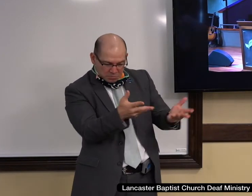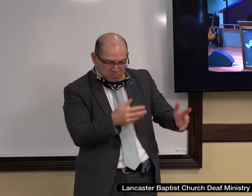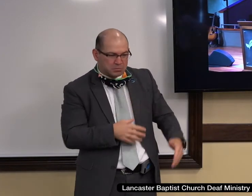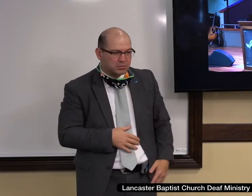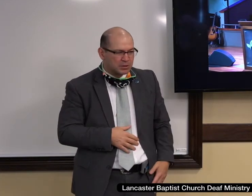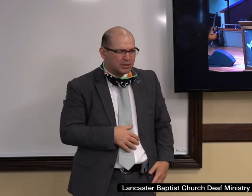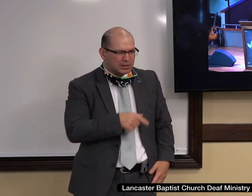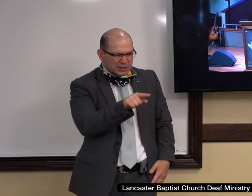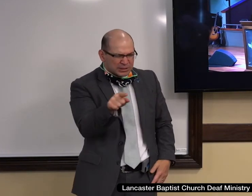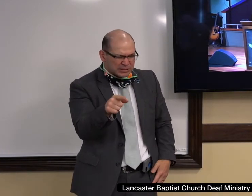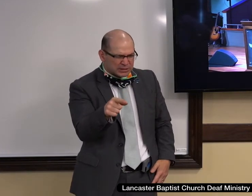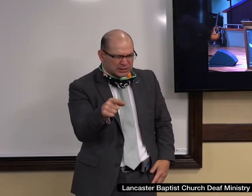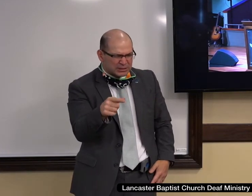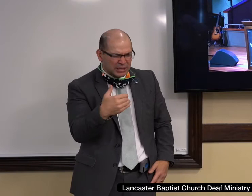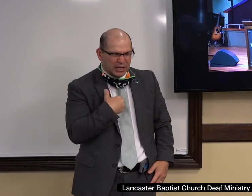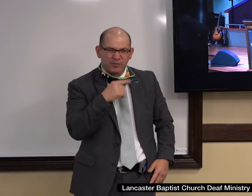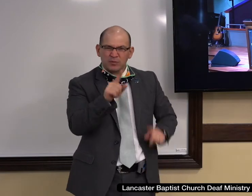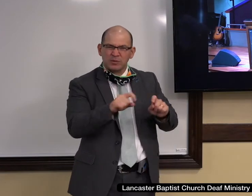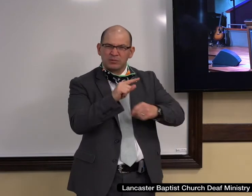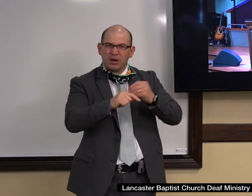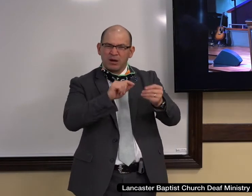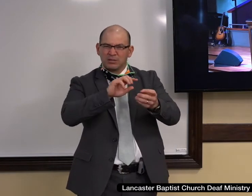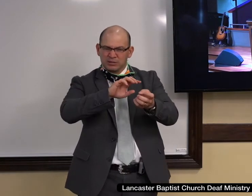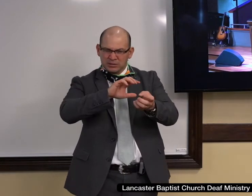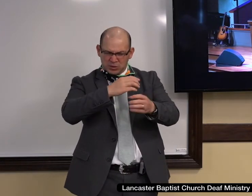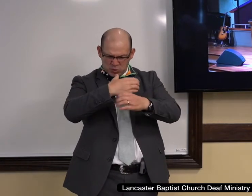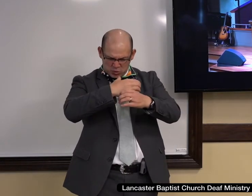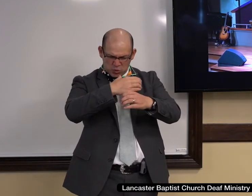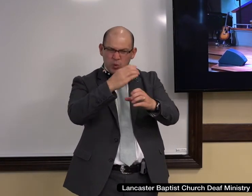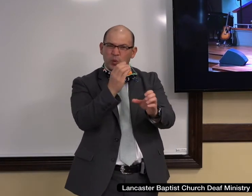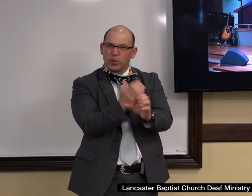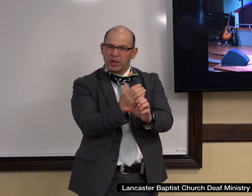He'd begin to have questions about creation, sexual identity.